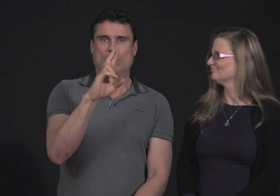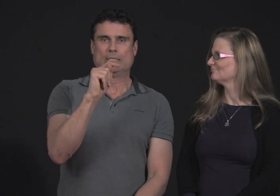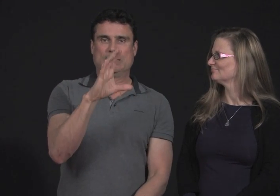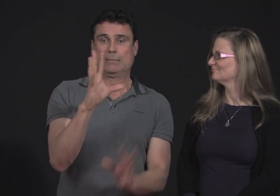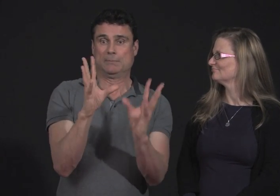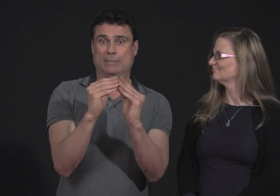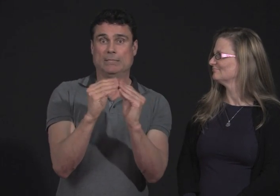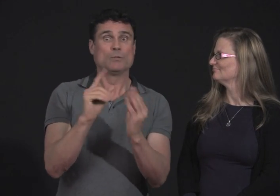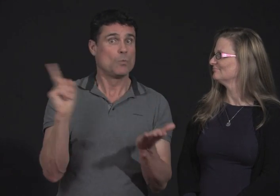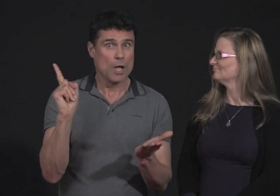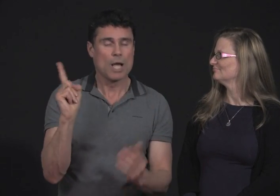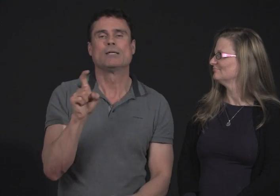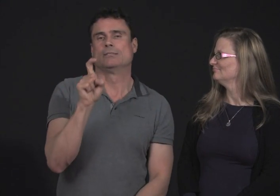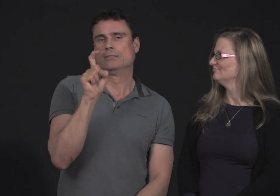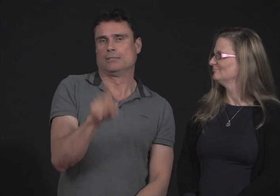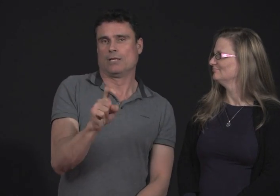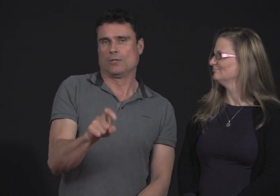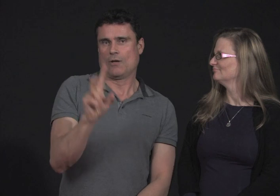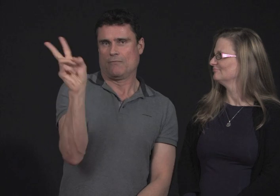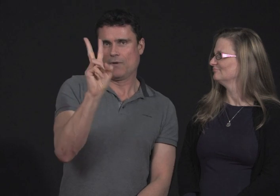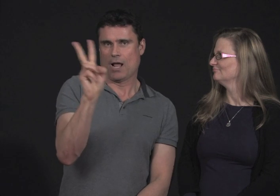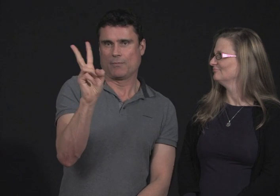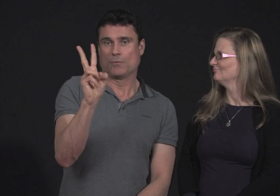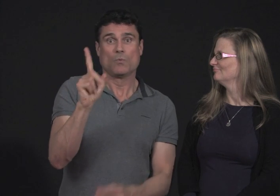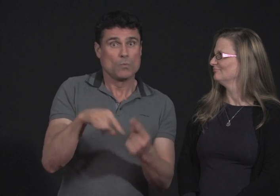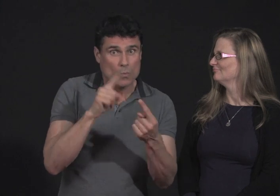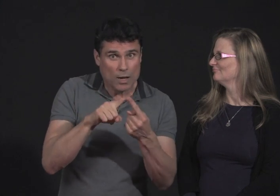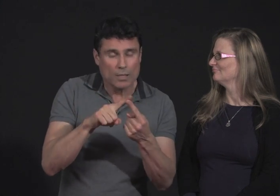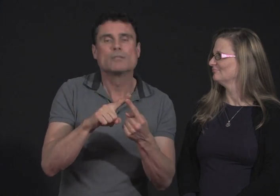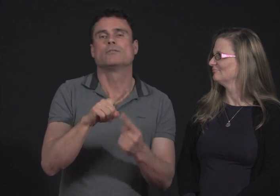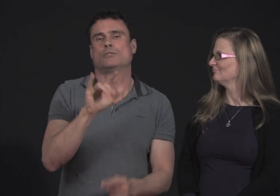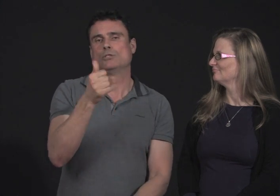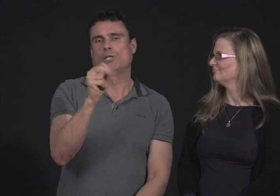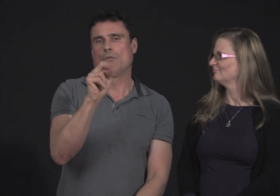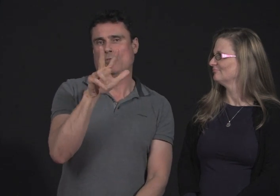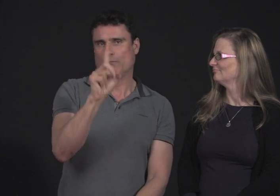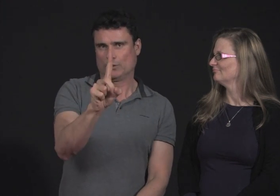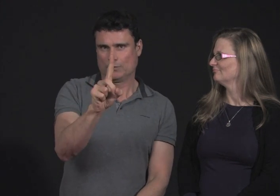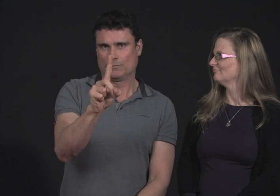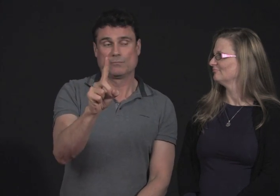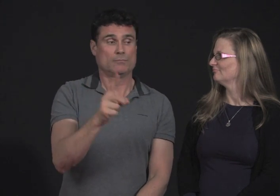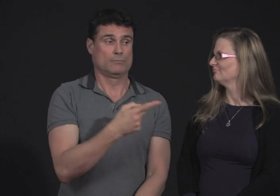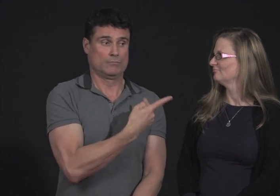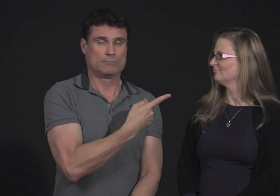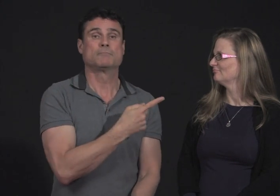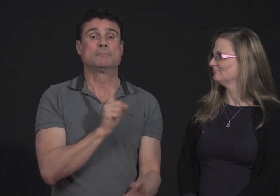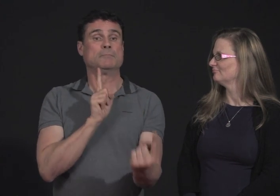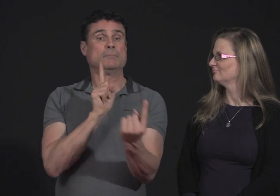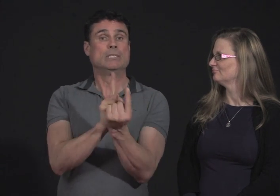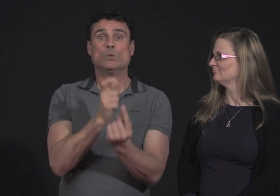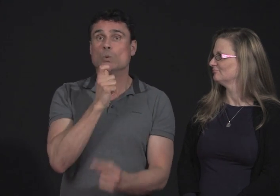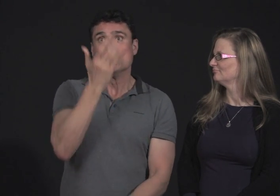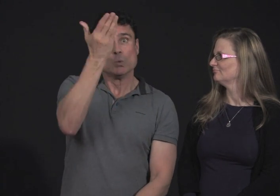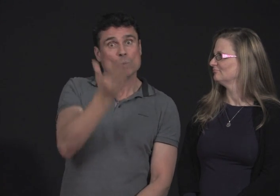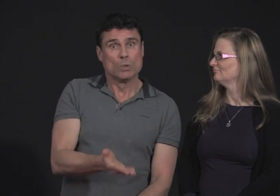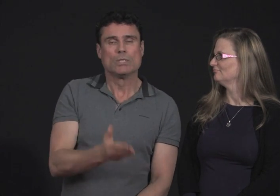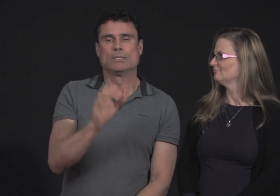So the two of us met with the CRTC in downtown Vancouver on January 31st. We met